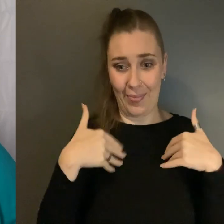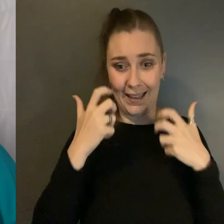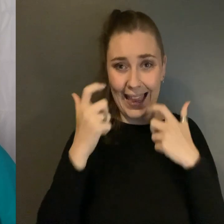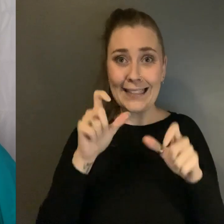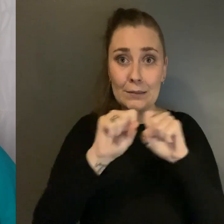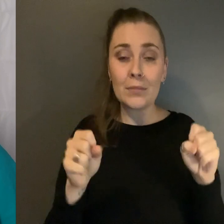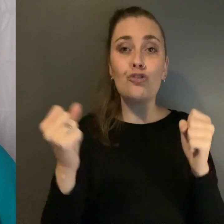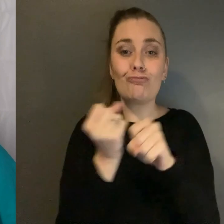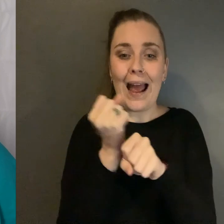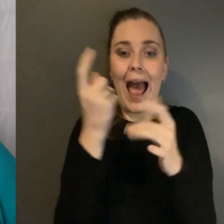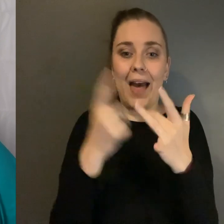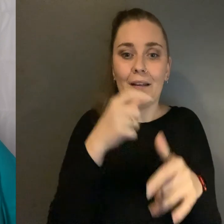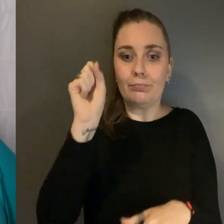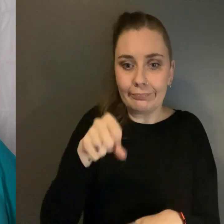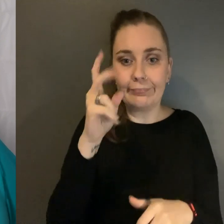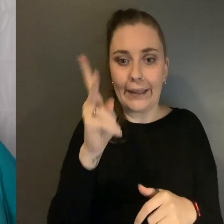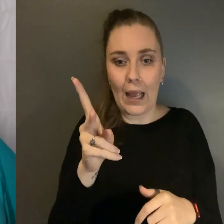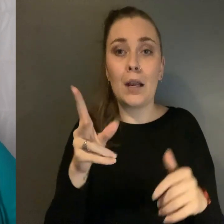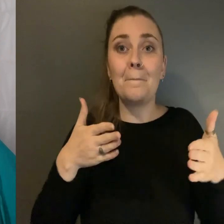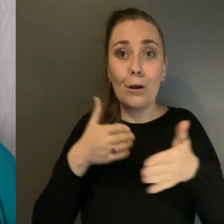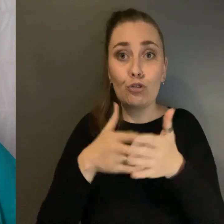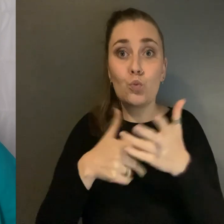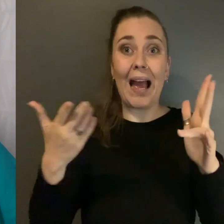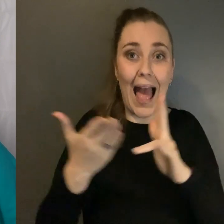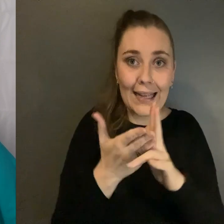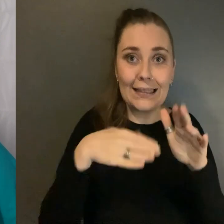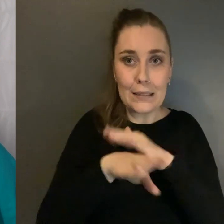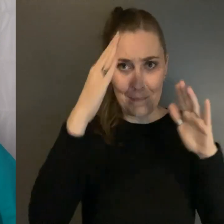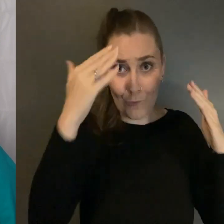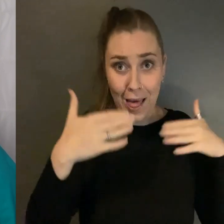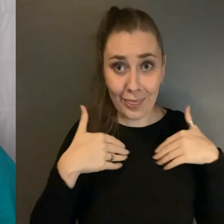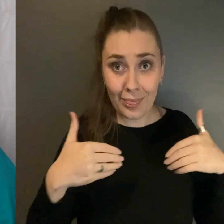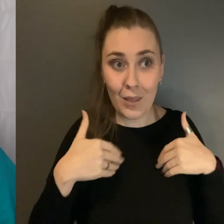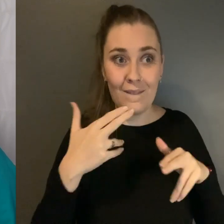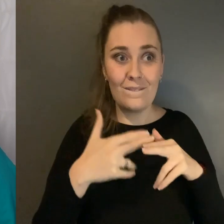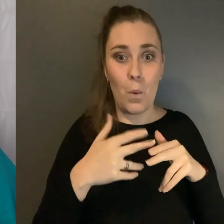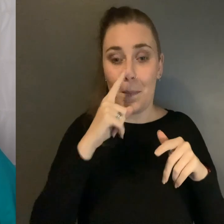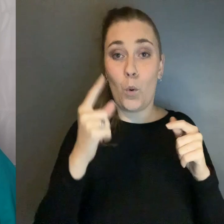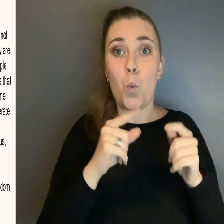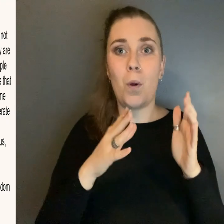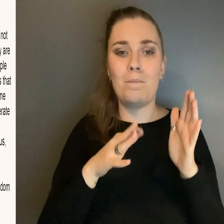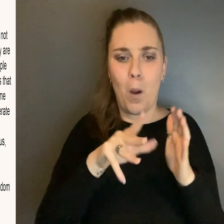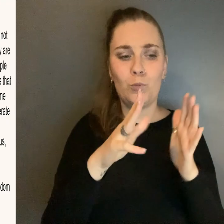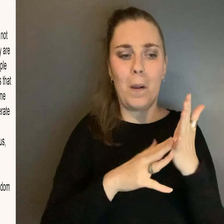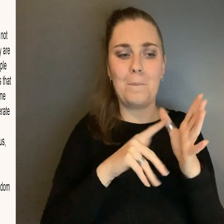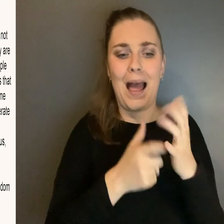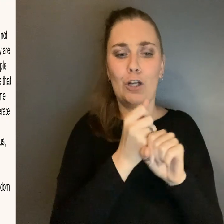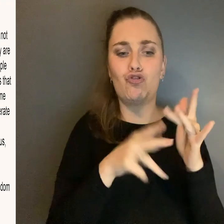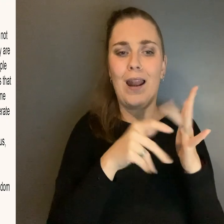another barrier to accessing mental health For a multiply marginalized people In freedom for some